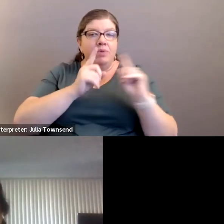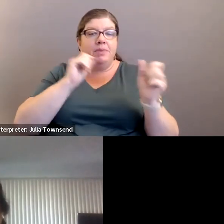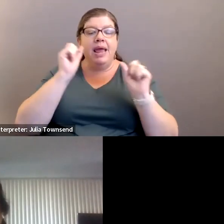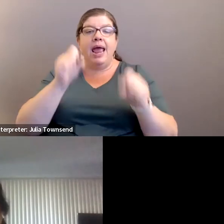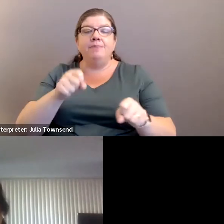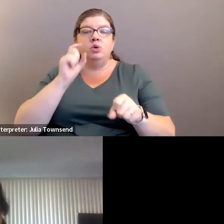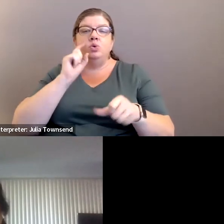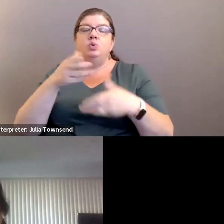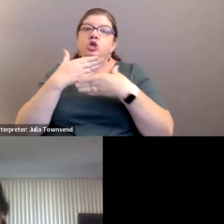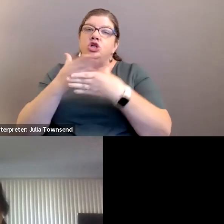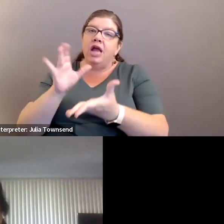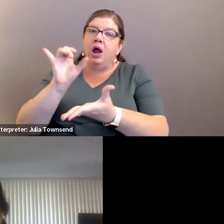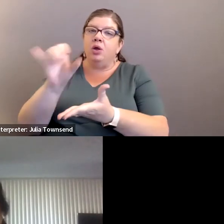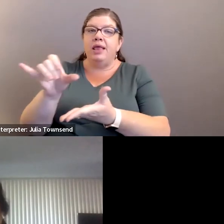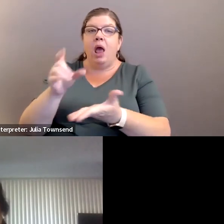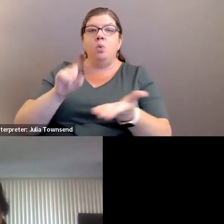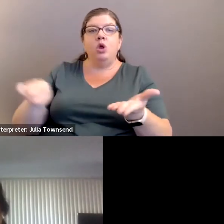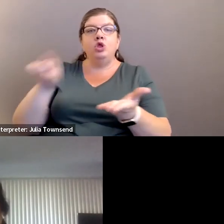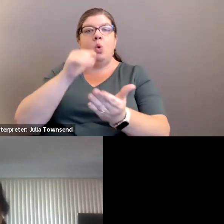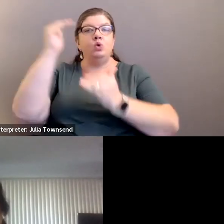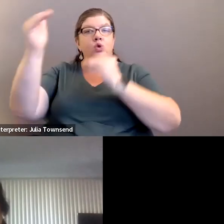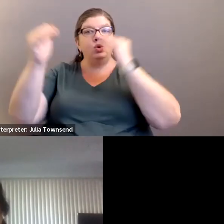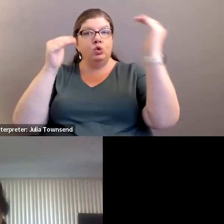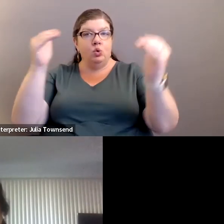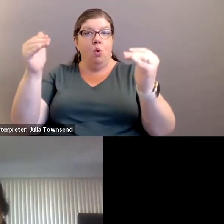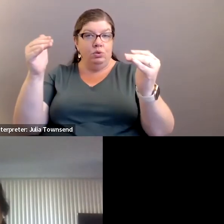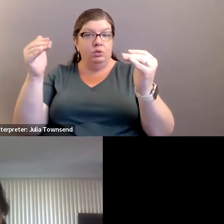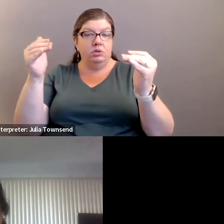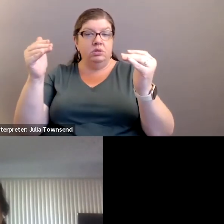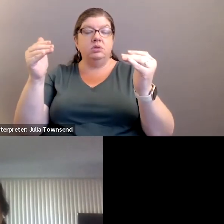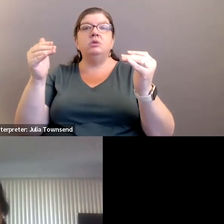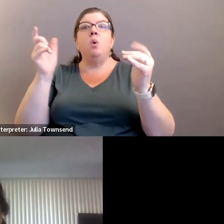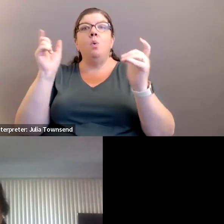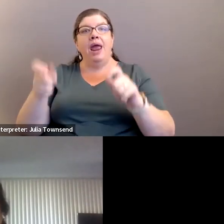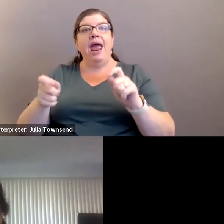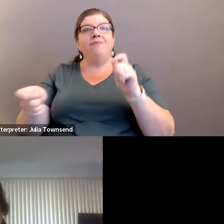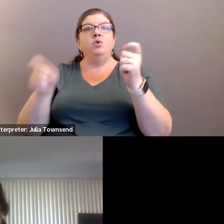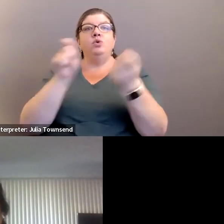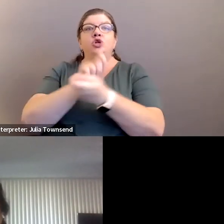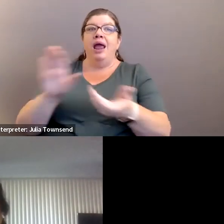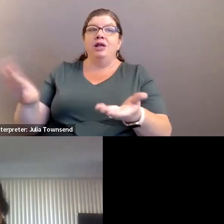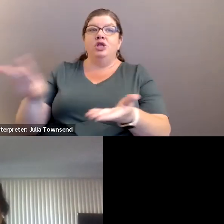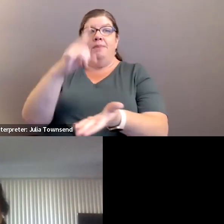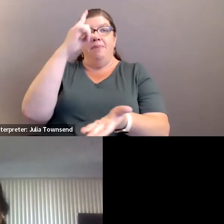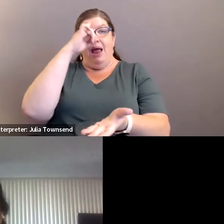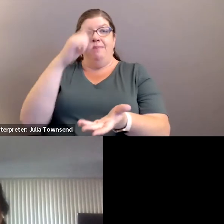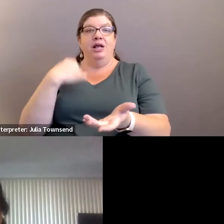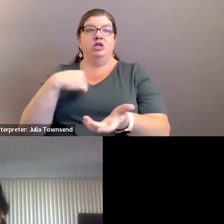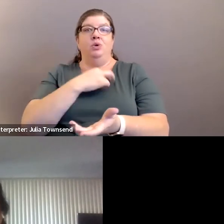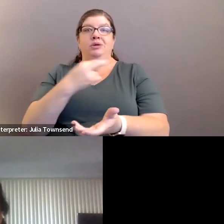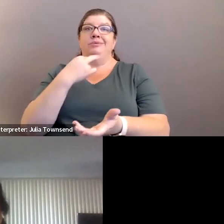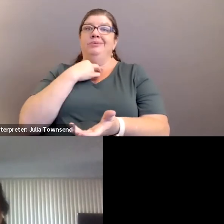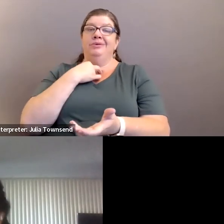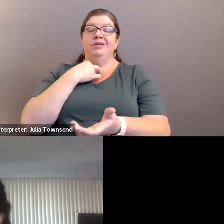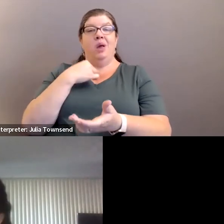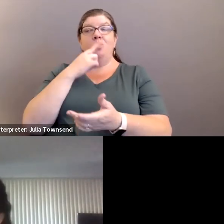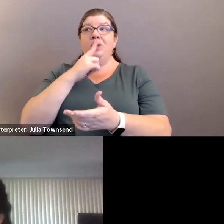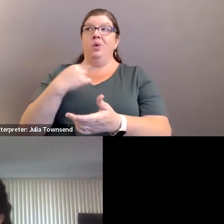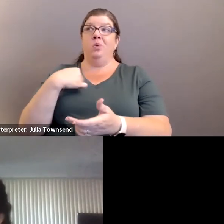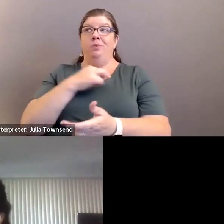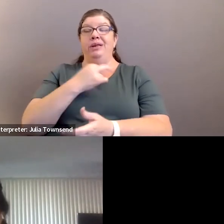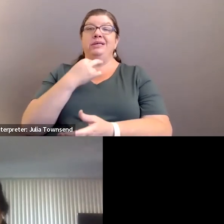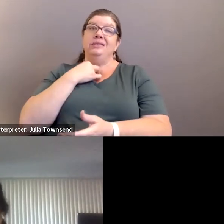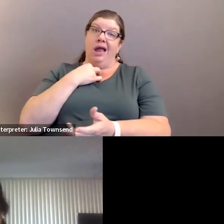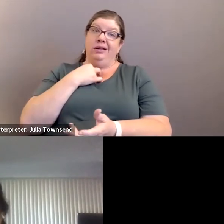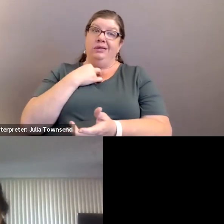able to share that with those adults who were able to make that decision we actually did change the minds because we were pretty stuck there was some pretty stuckness i'll just